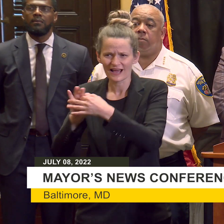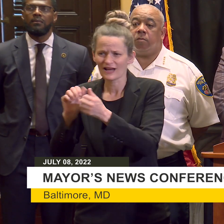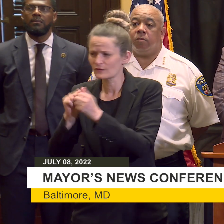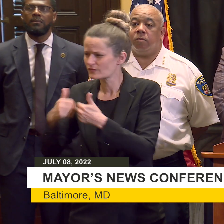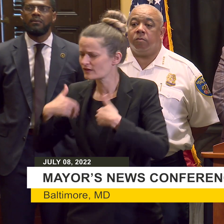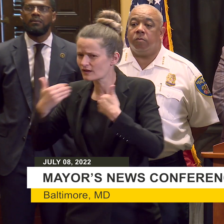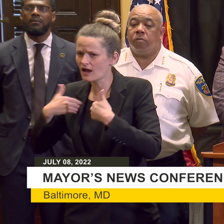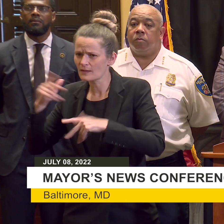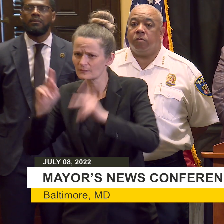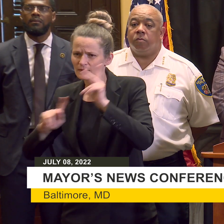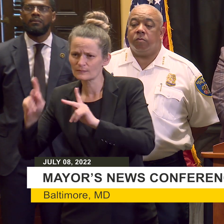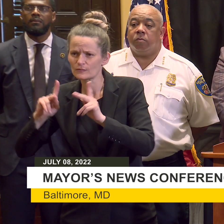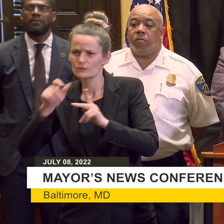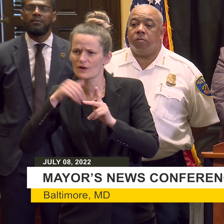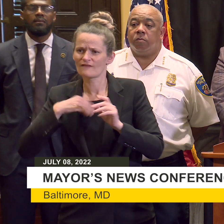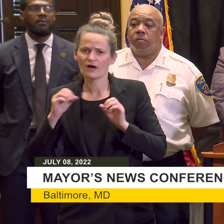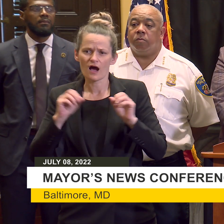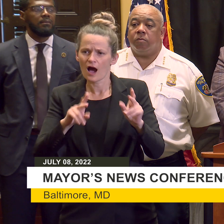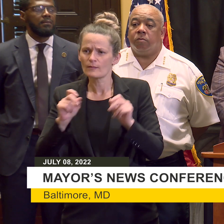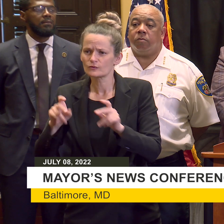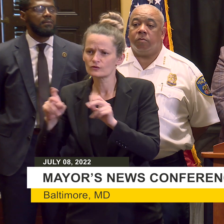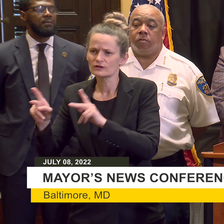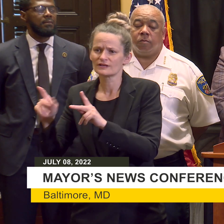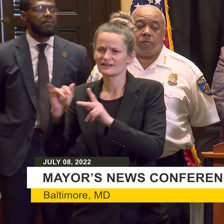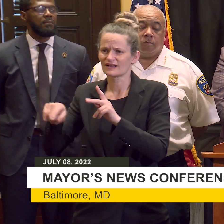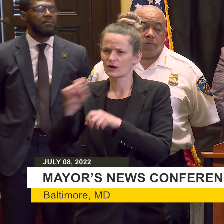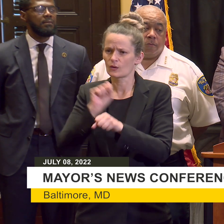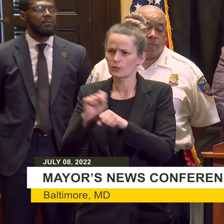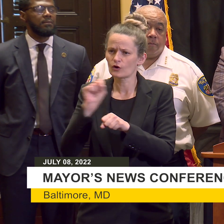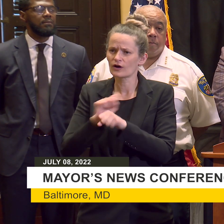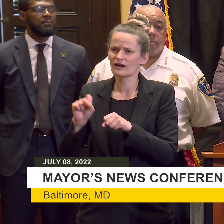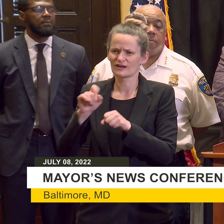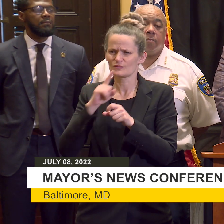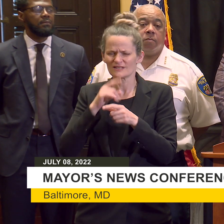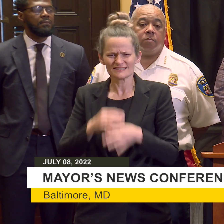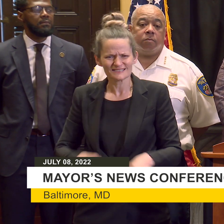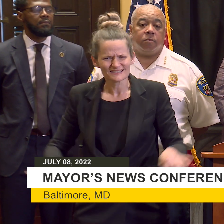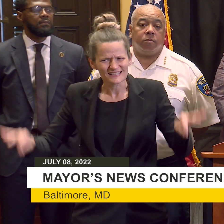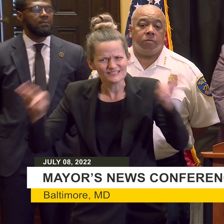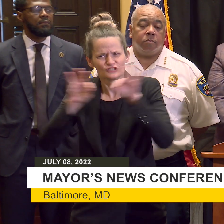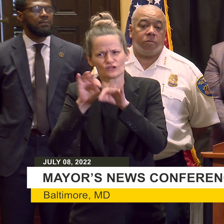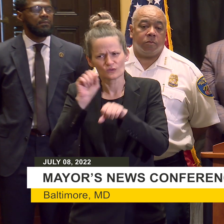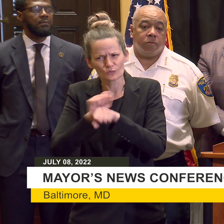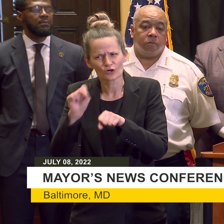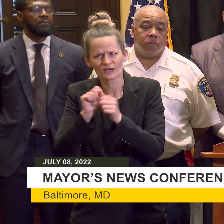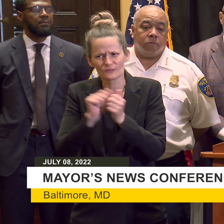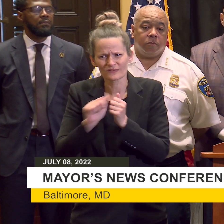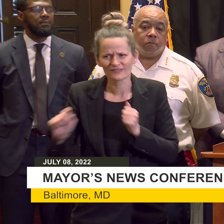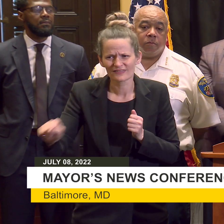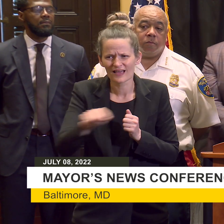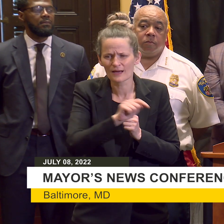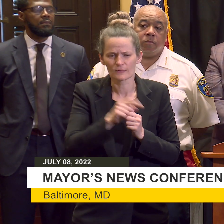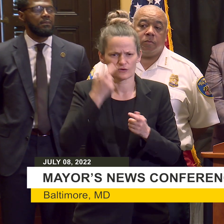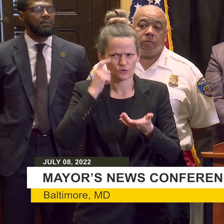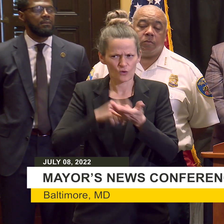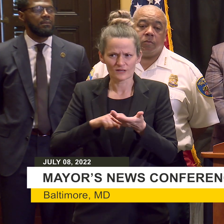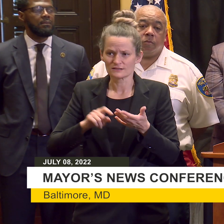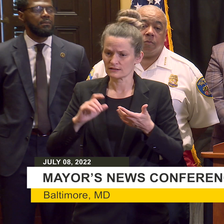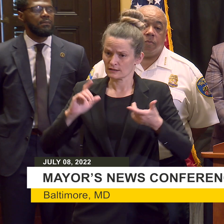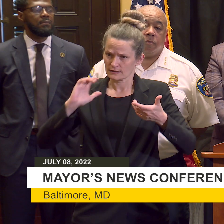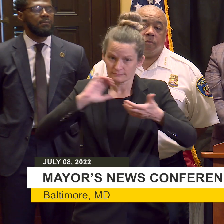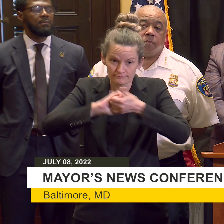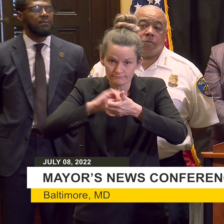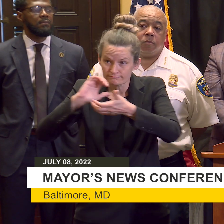This work is significant, and the work that we have done is significant. I also want to acknowledge the partners from the business community, community